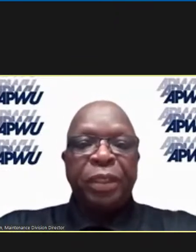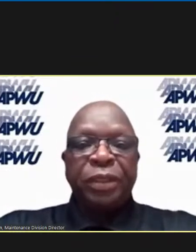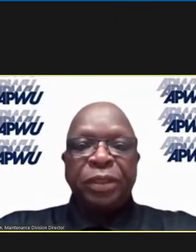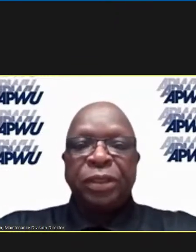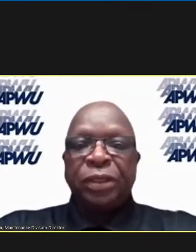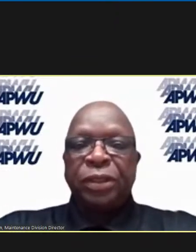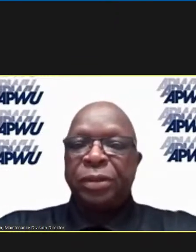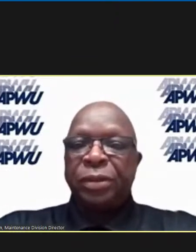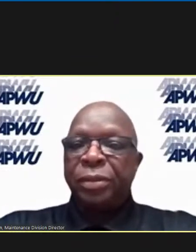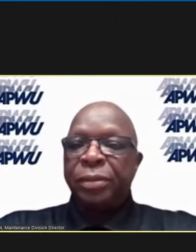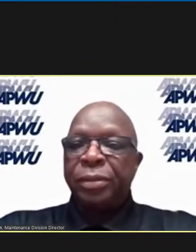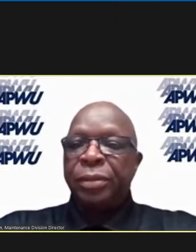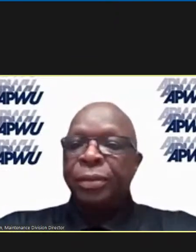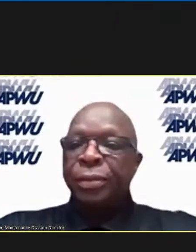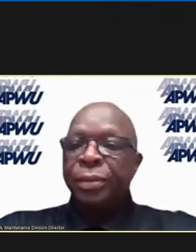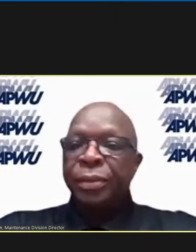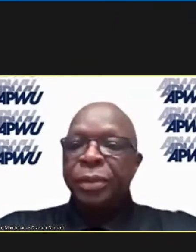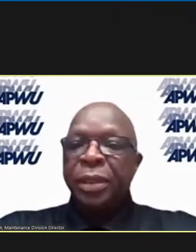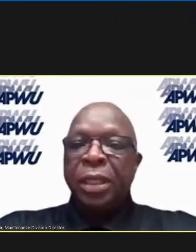Thank you, and sister,